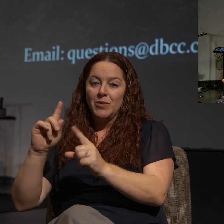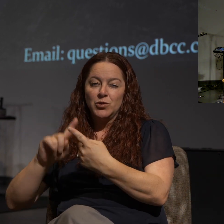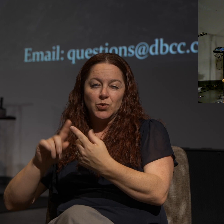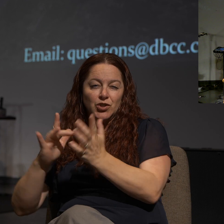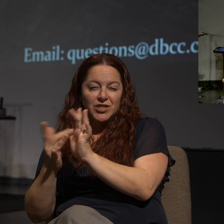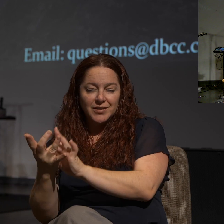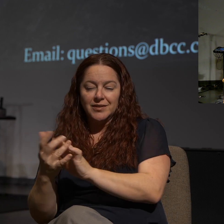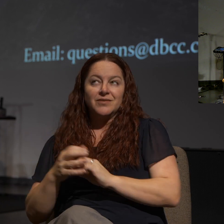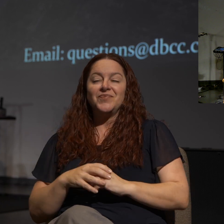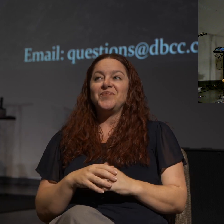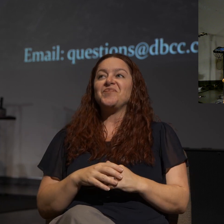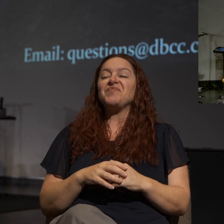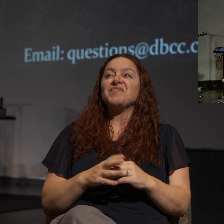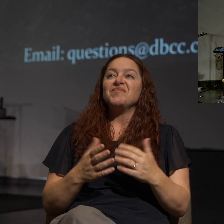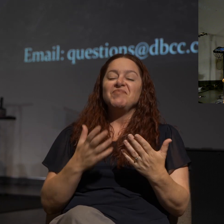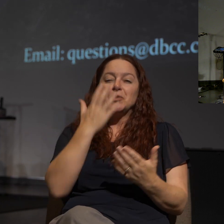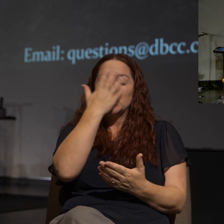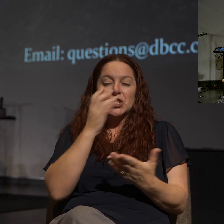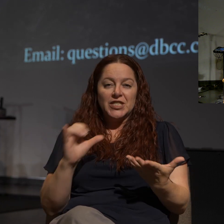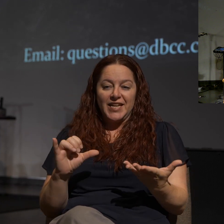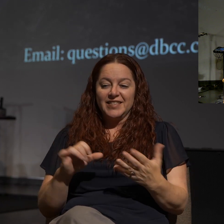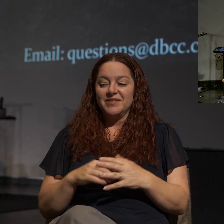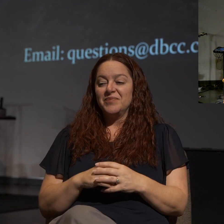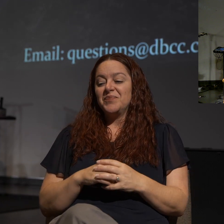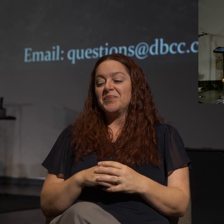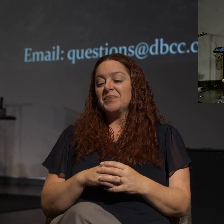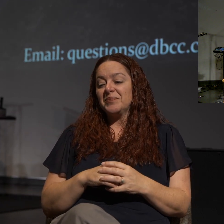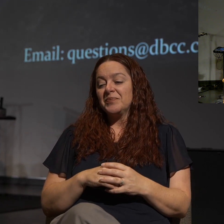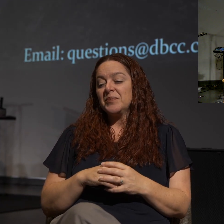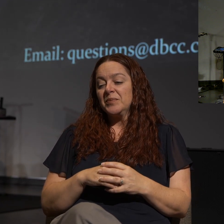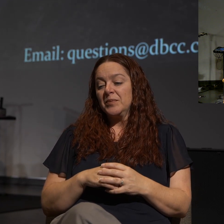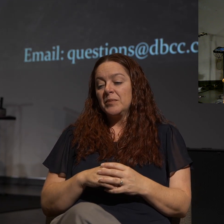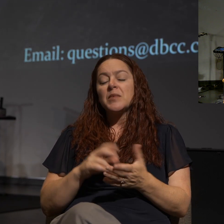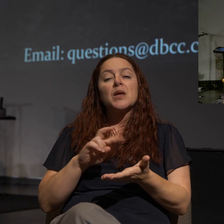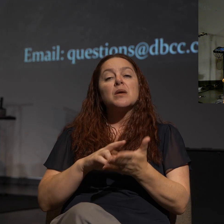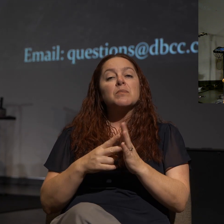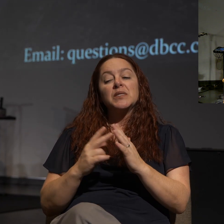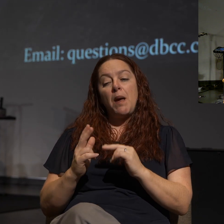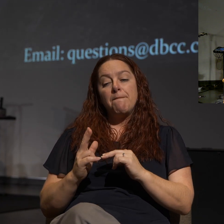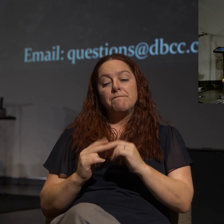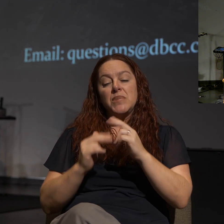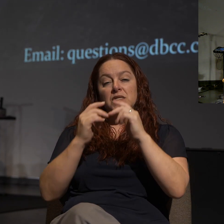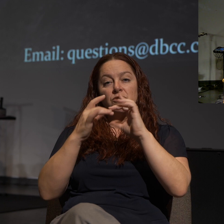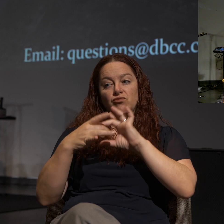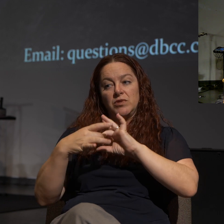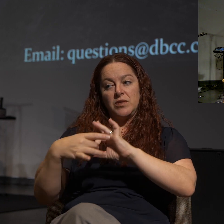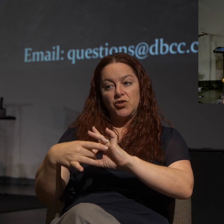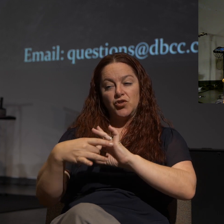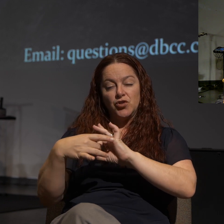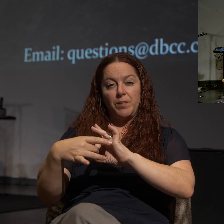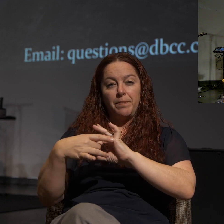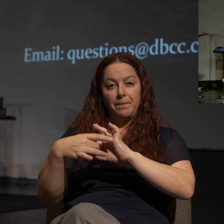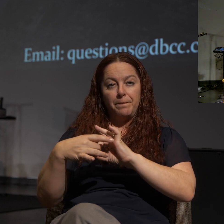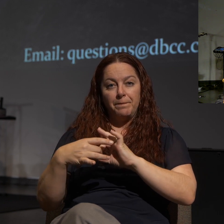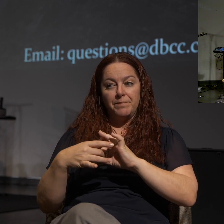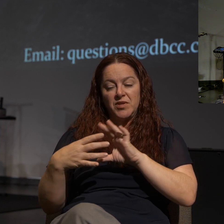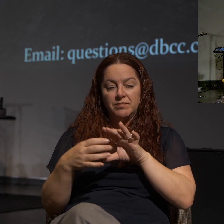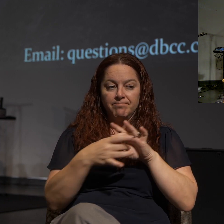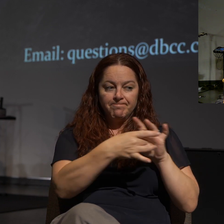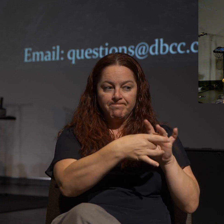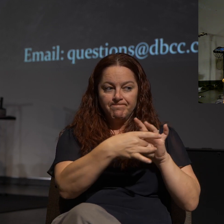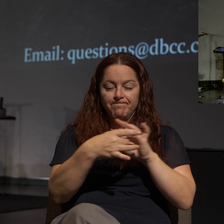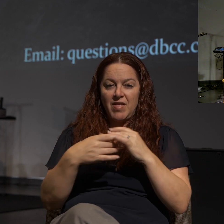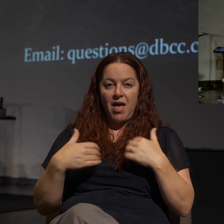And so, what does this look like? Well, winsome Christianity is all about building relationships. Building relationships.